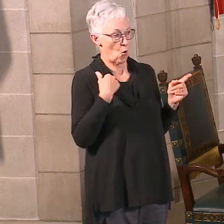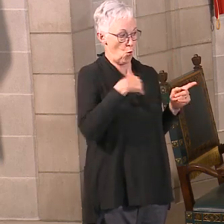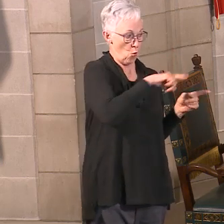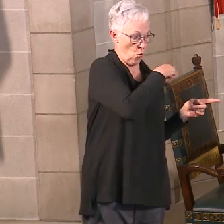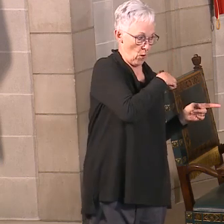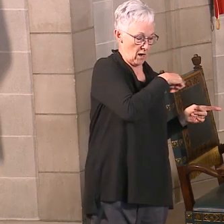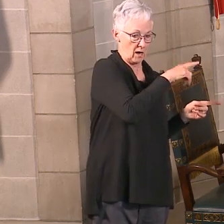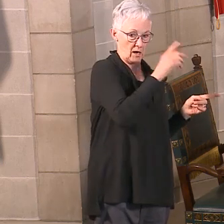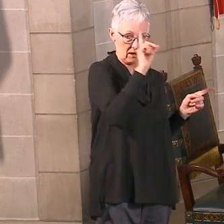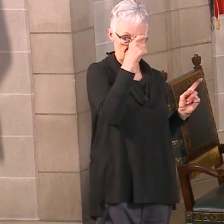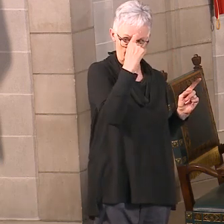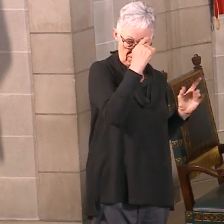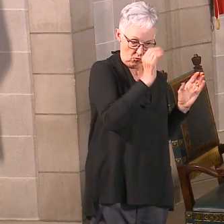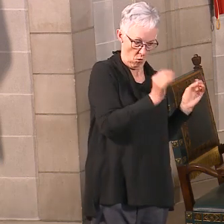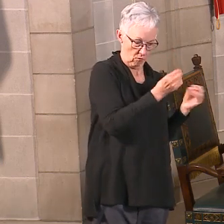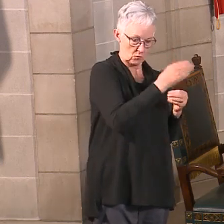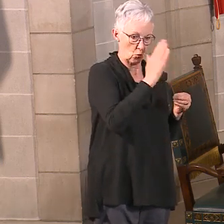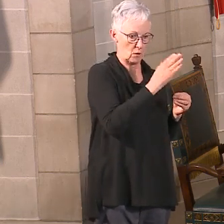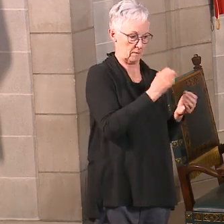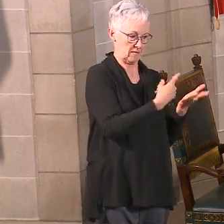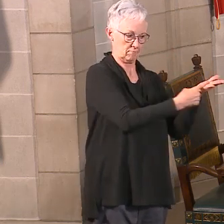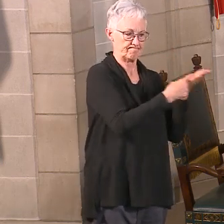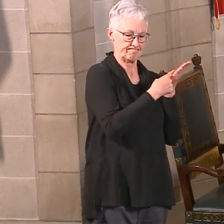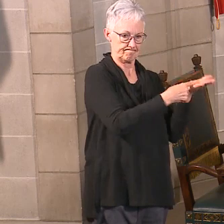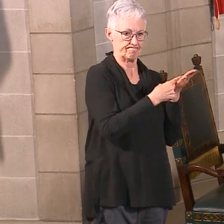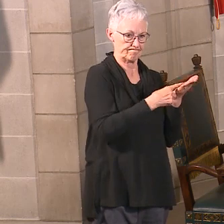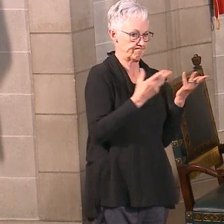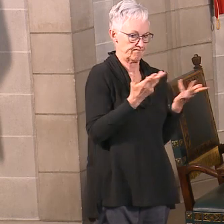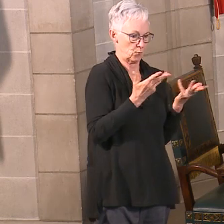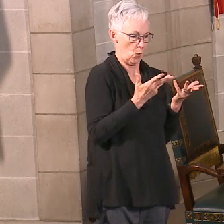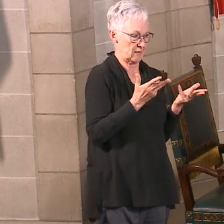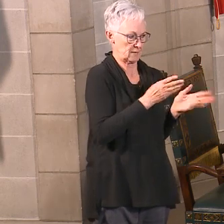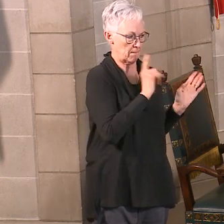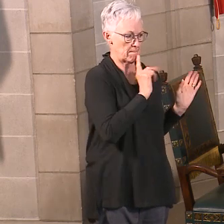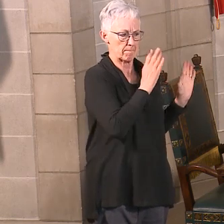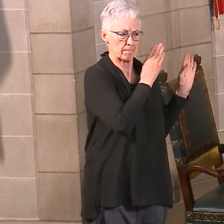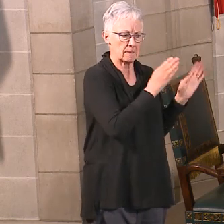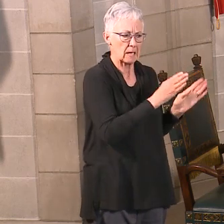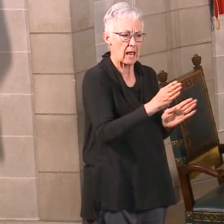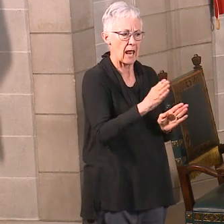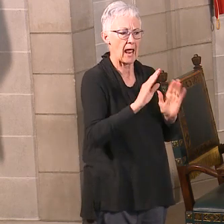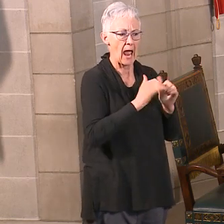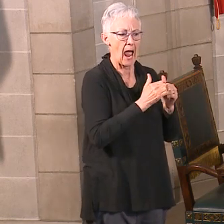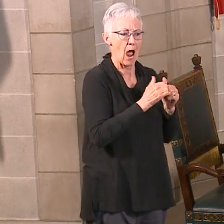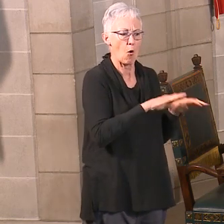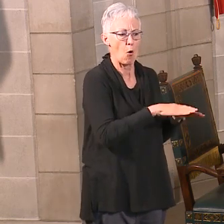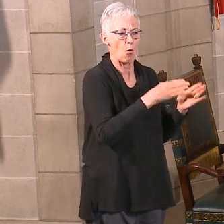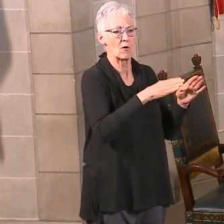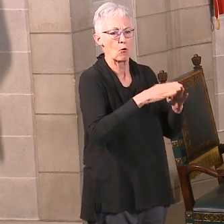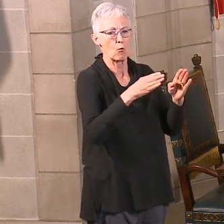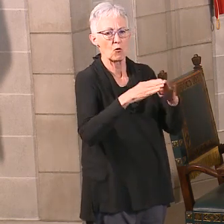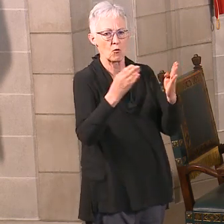that will be done. But as I said, though, this will be done kind of what the White House was talking about in a phased-in, step-by-step type approach.